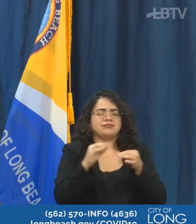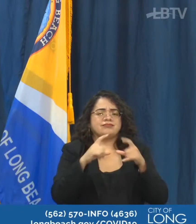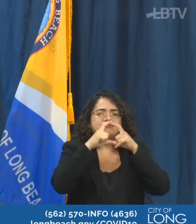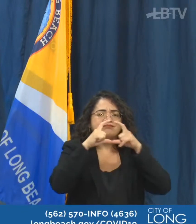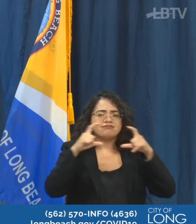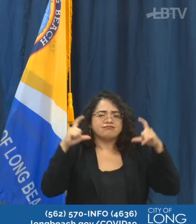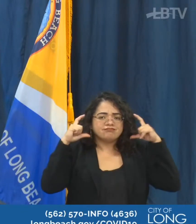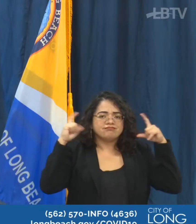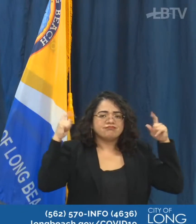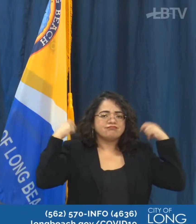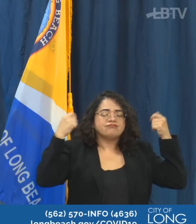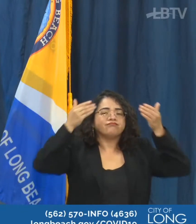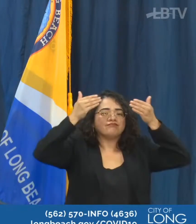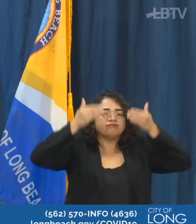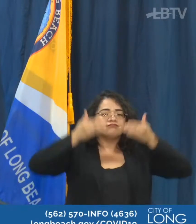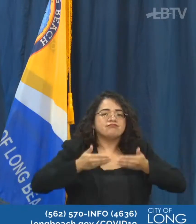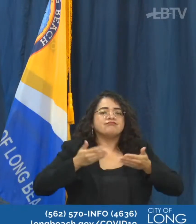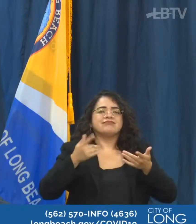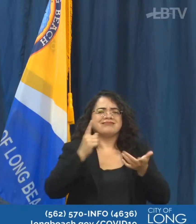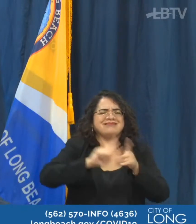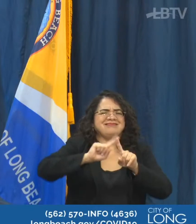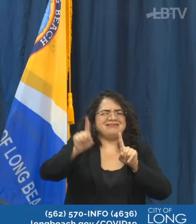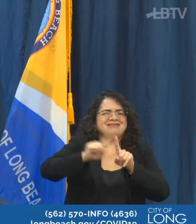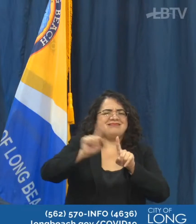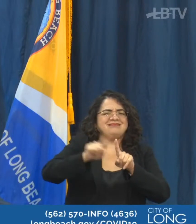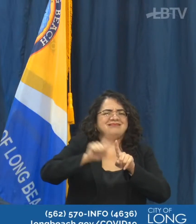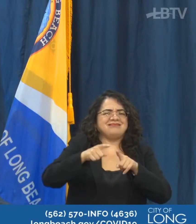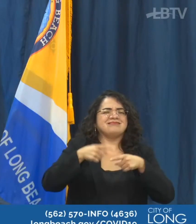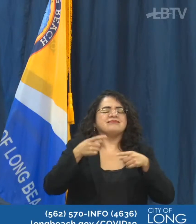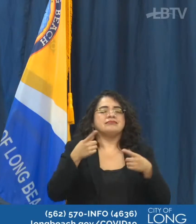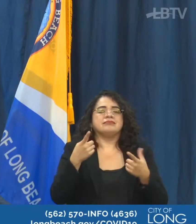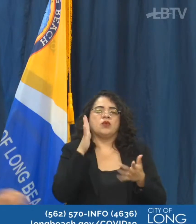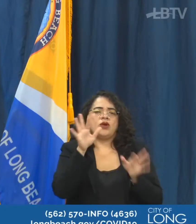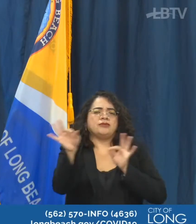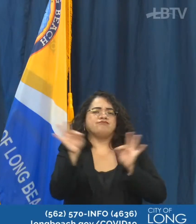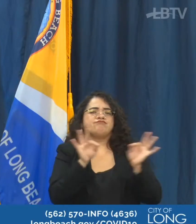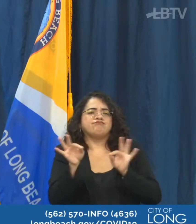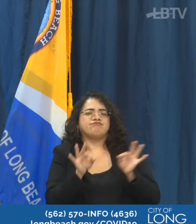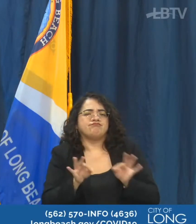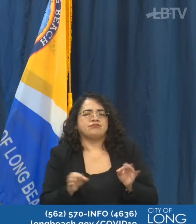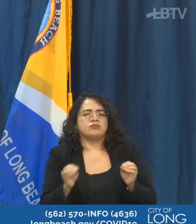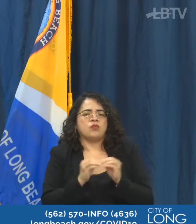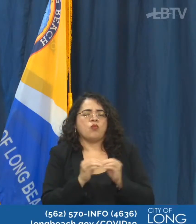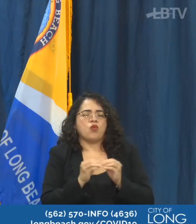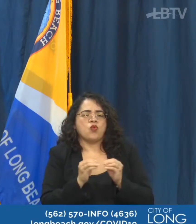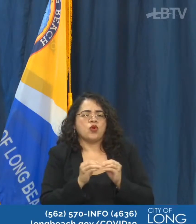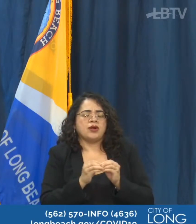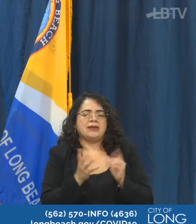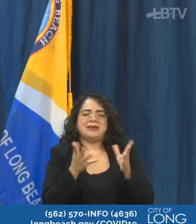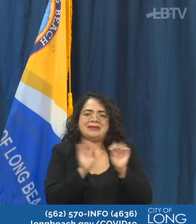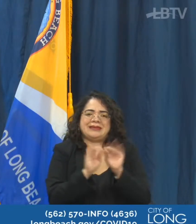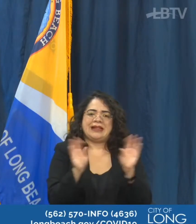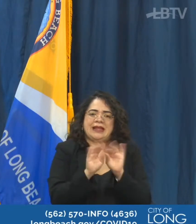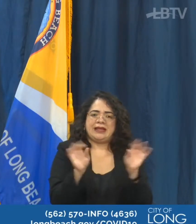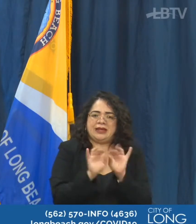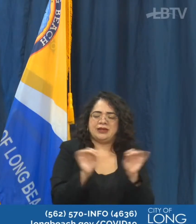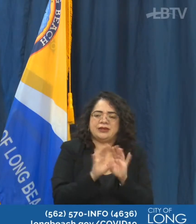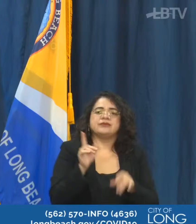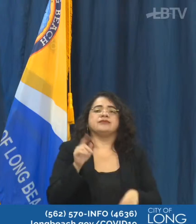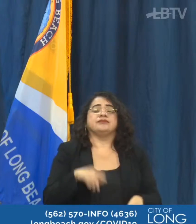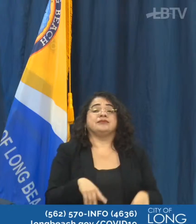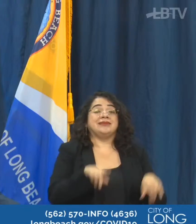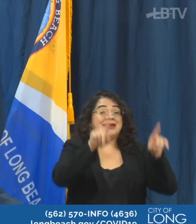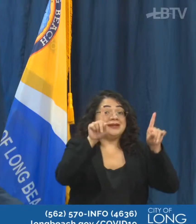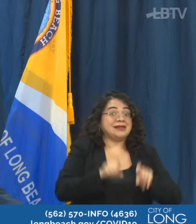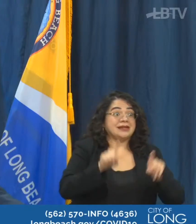Our health department director is going to go over those and be clear. And what we want to remind individuals that testing continues to